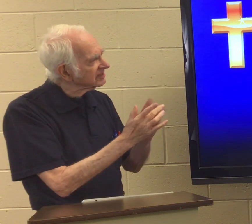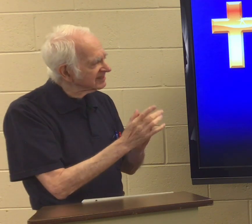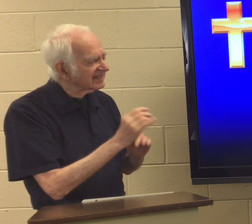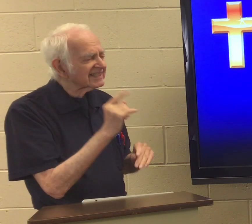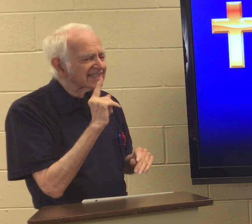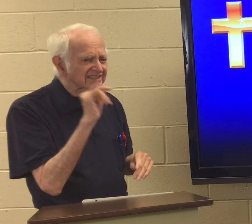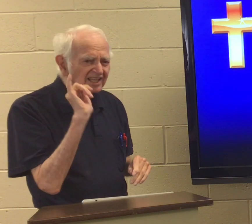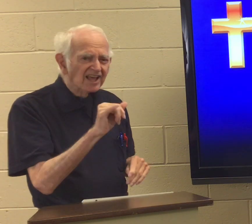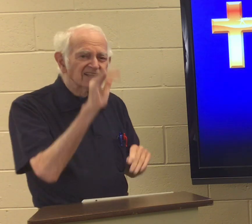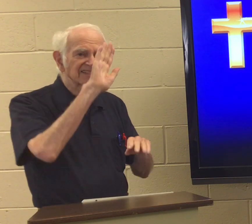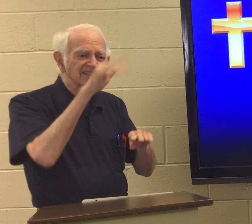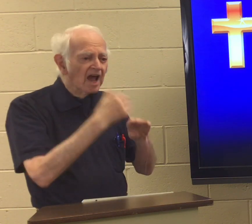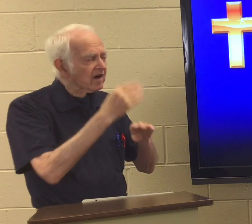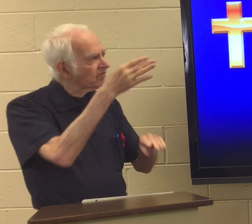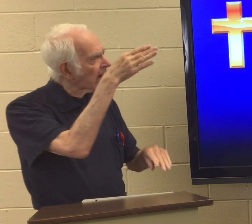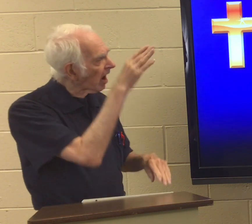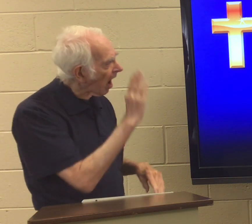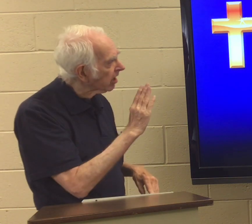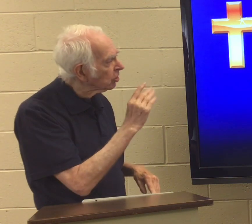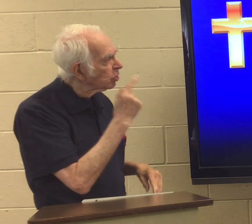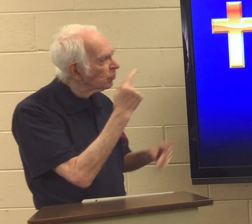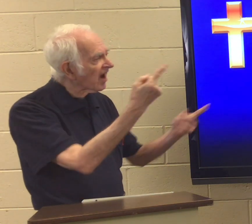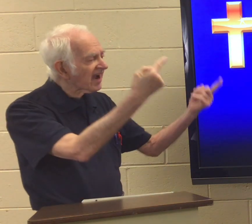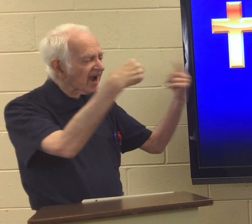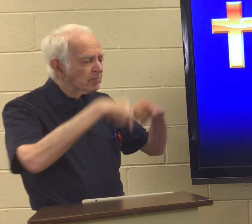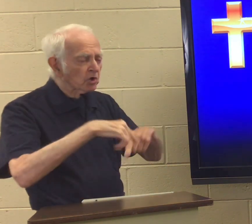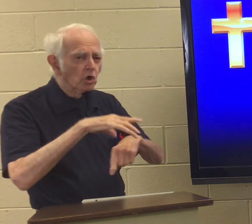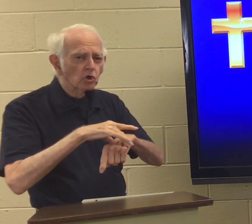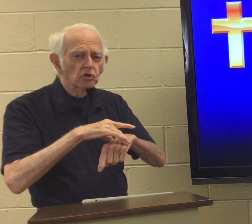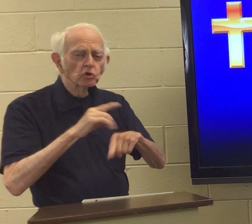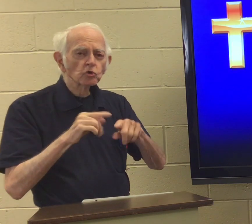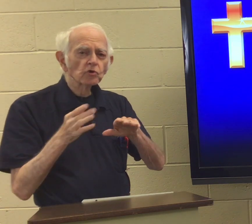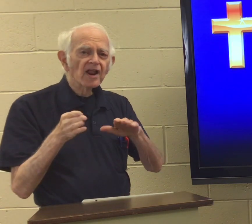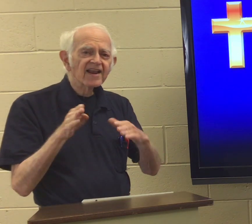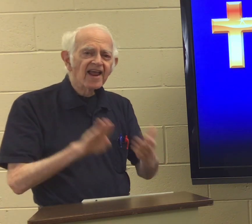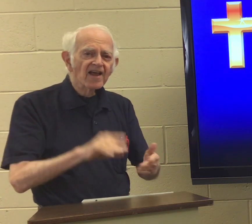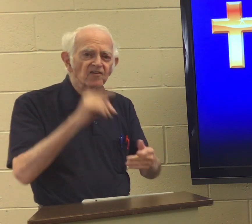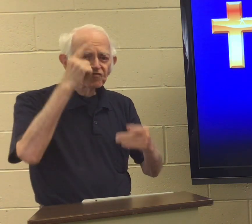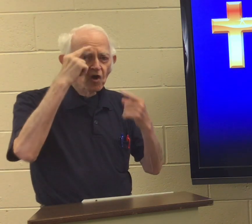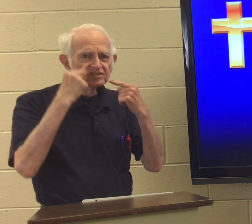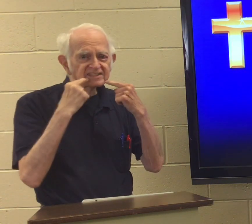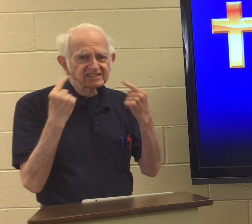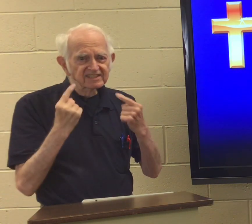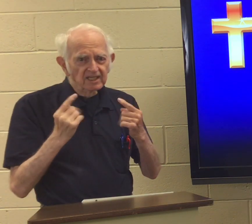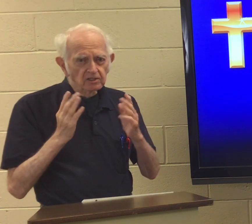Jesus is the Son of God, who came to earth to die for sinners.